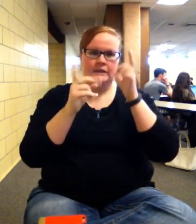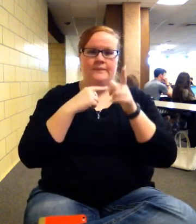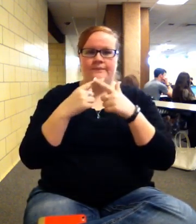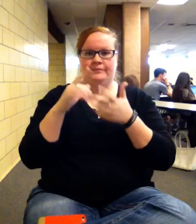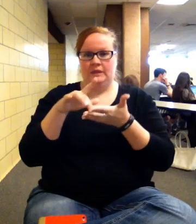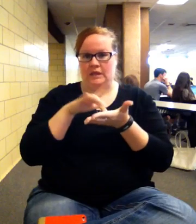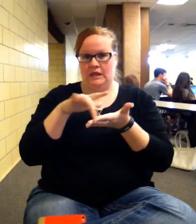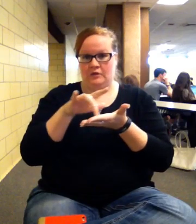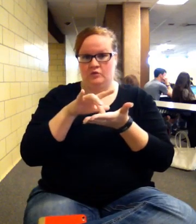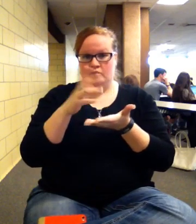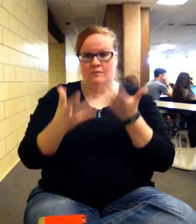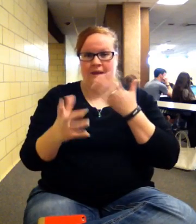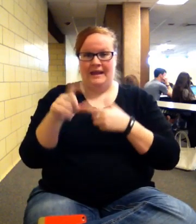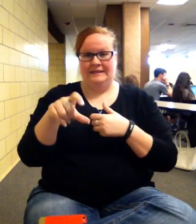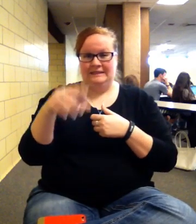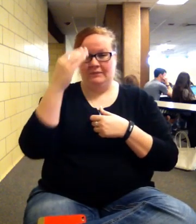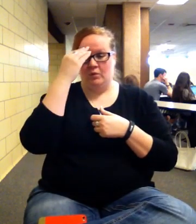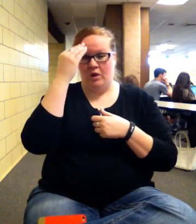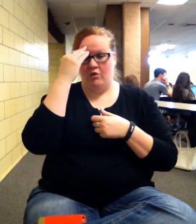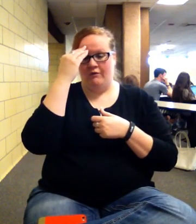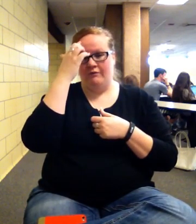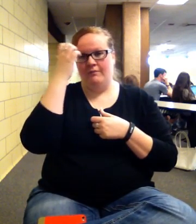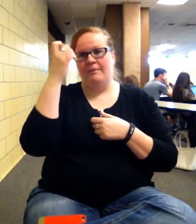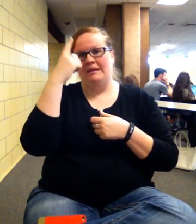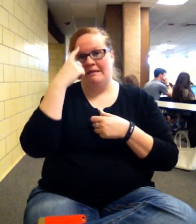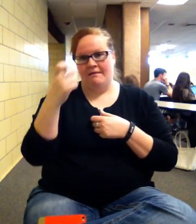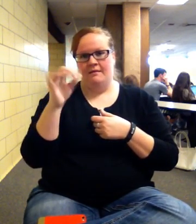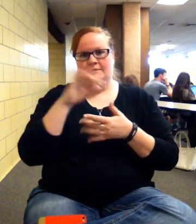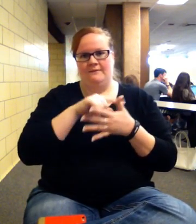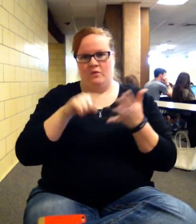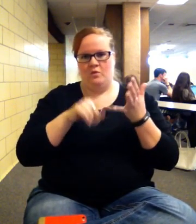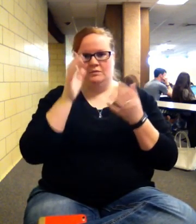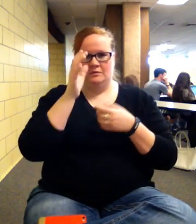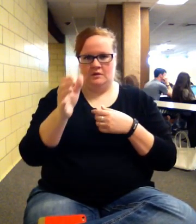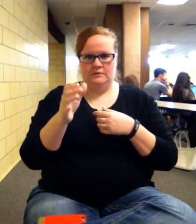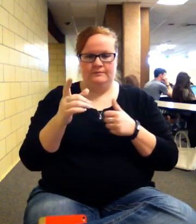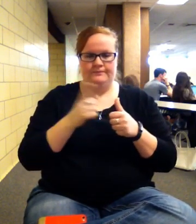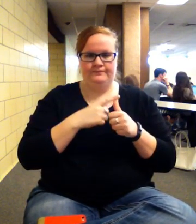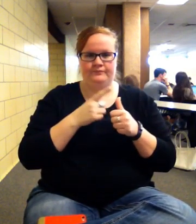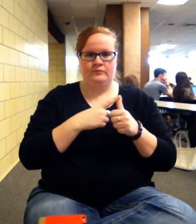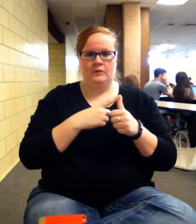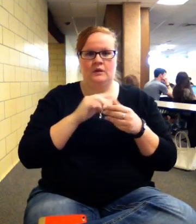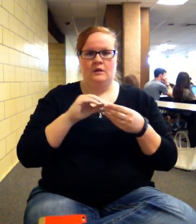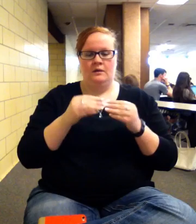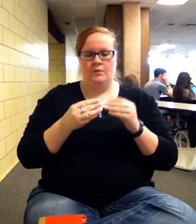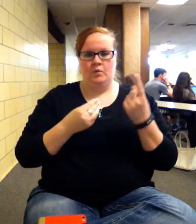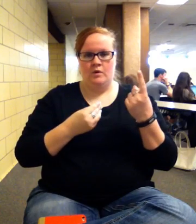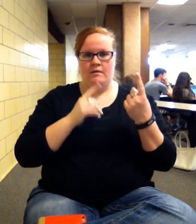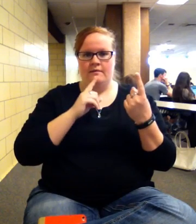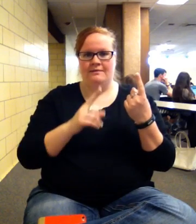that you might need to be aware of because of those concepts. So the first one, number one, is net present value.